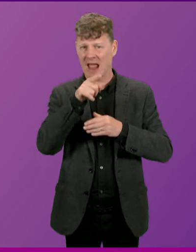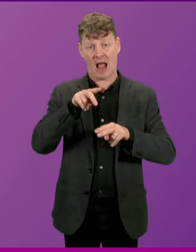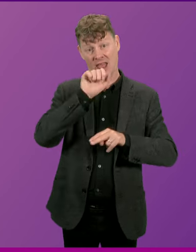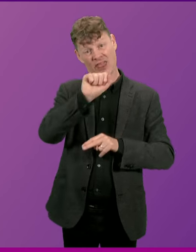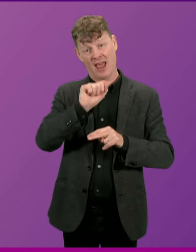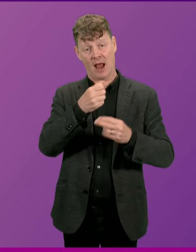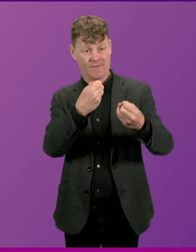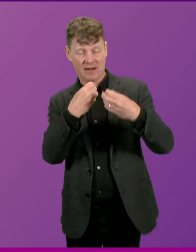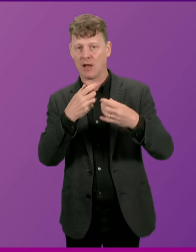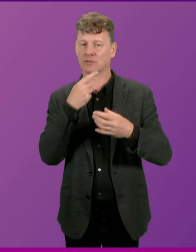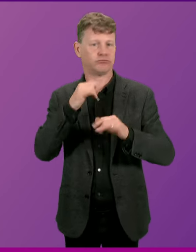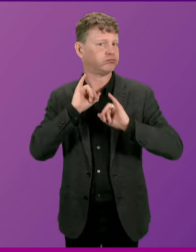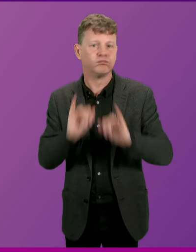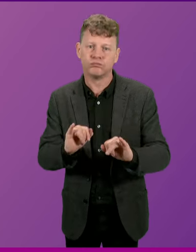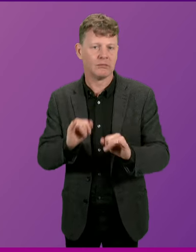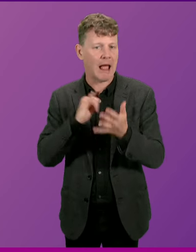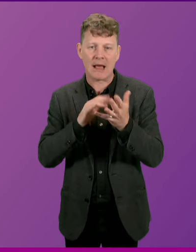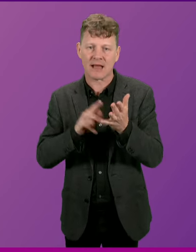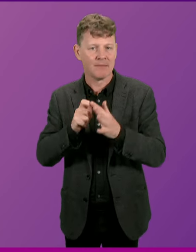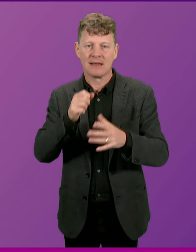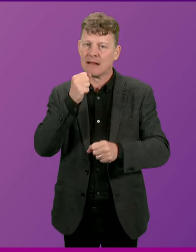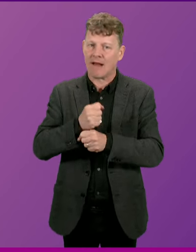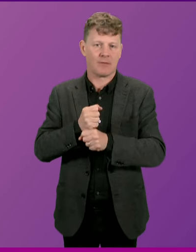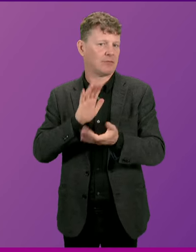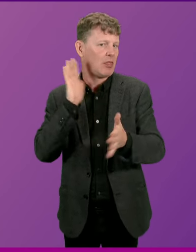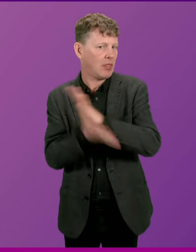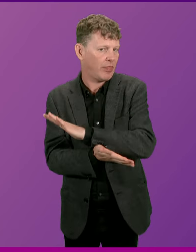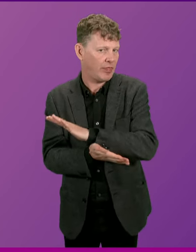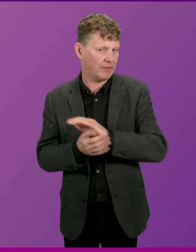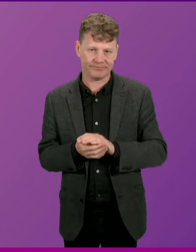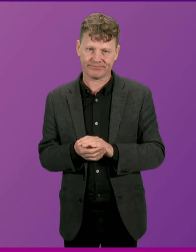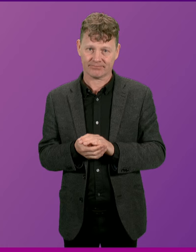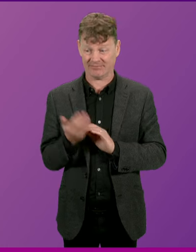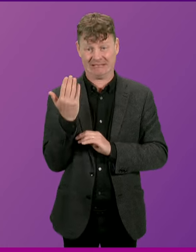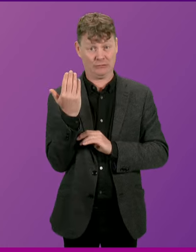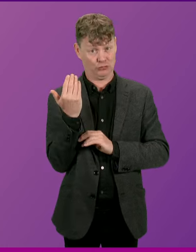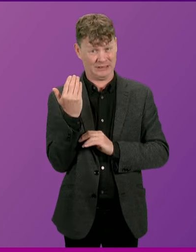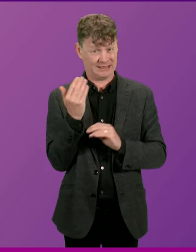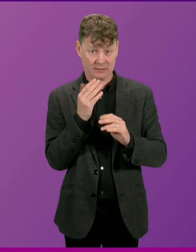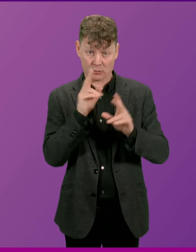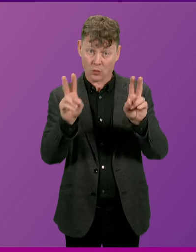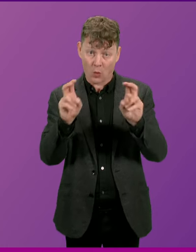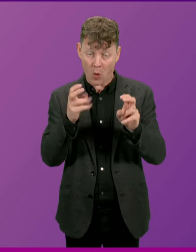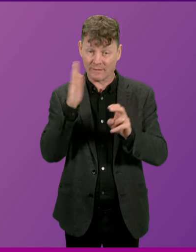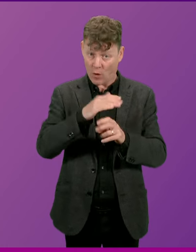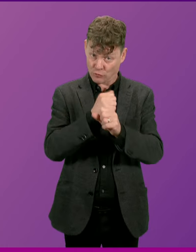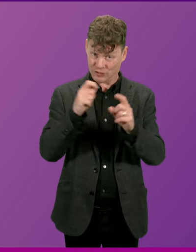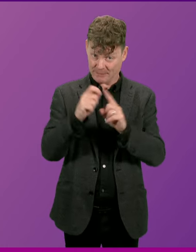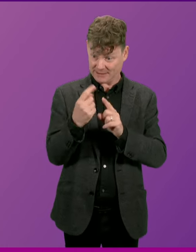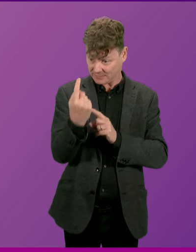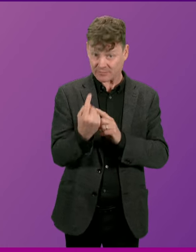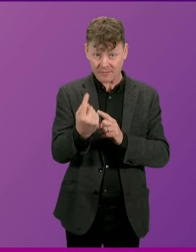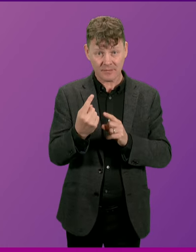under this SNP Scottish Government. And here are just some recent direct quotes from GPs to their